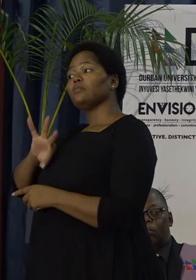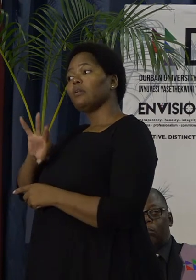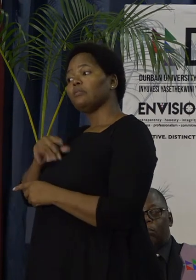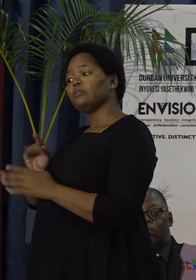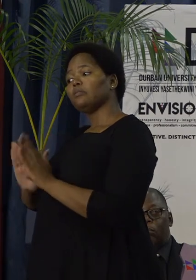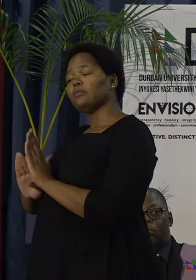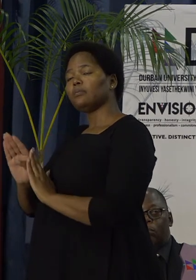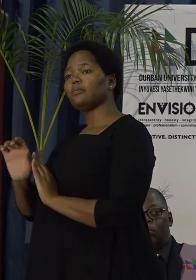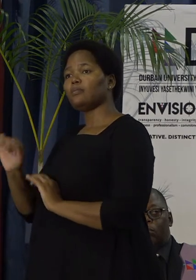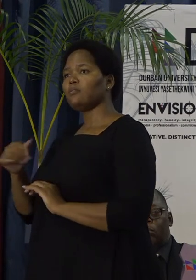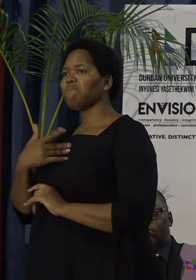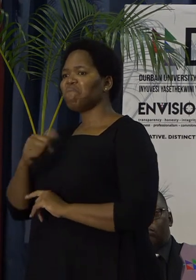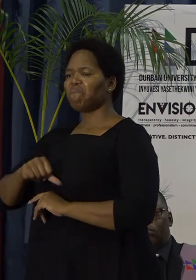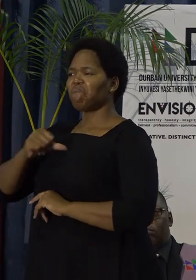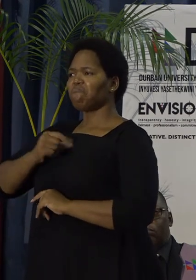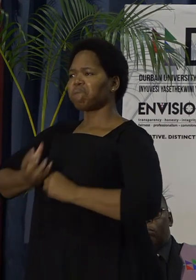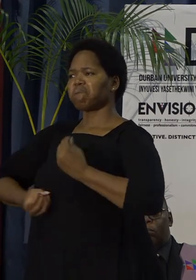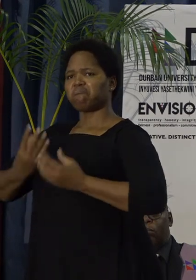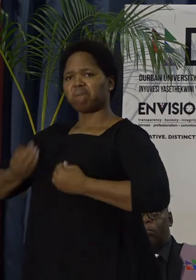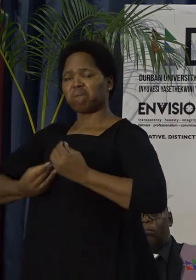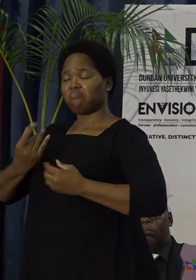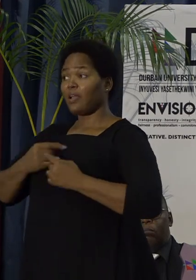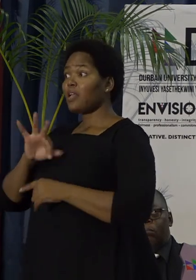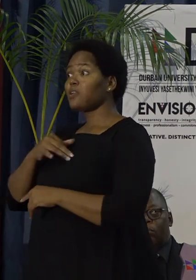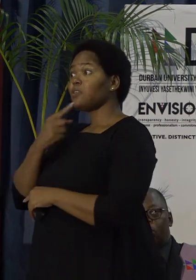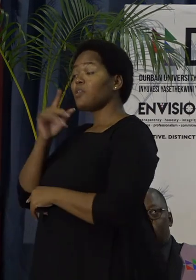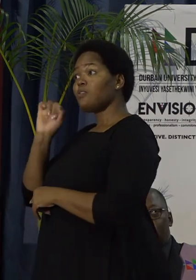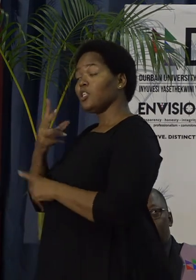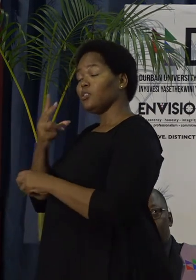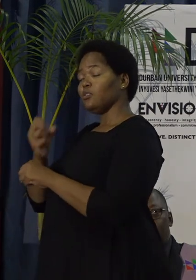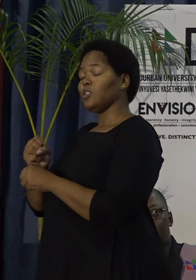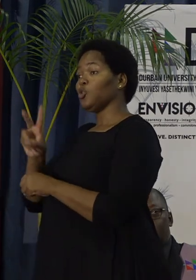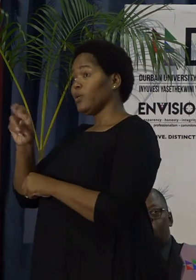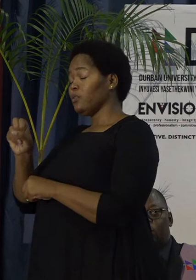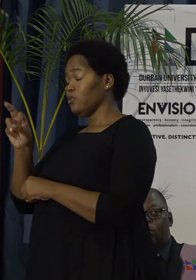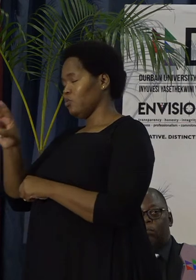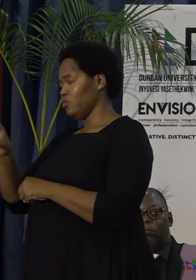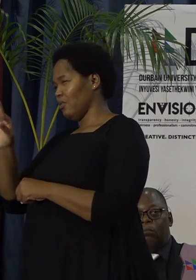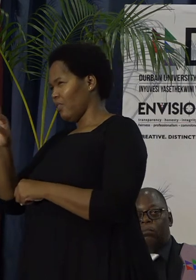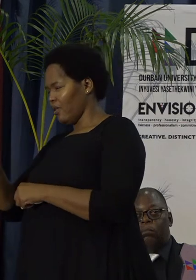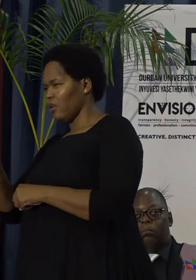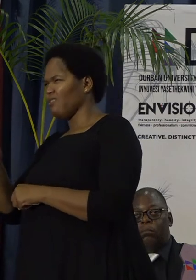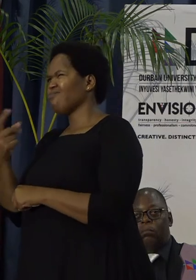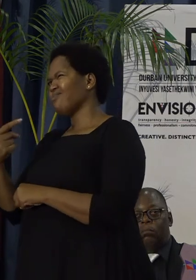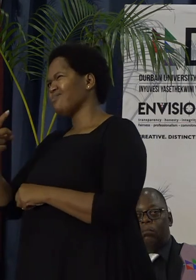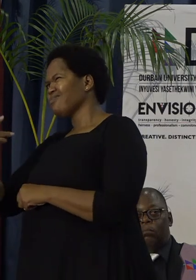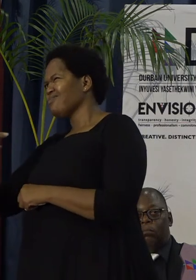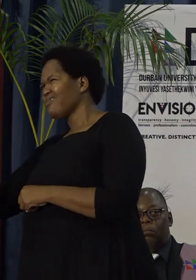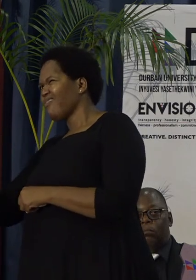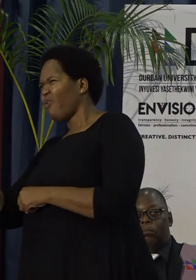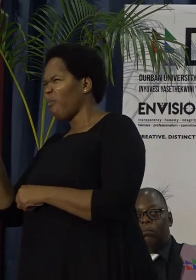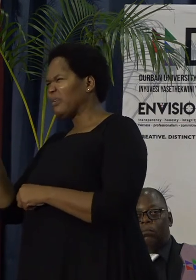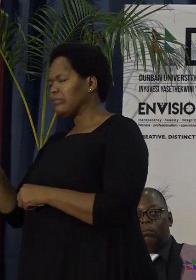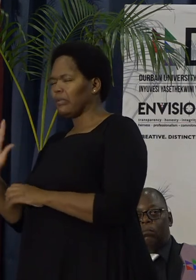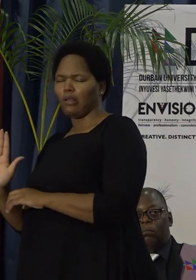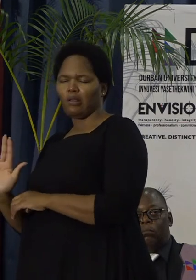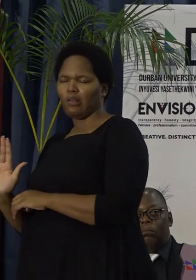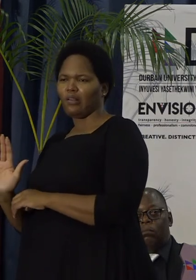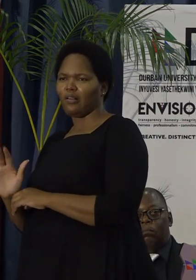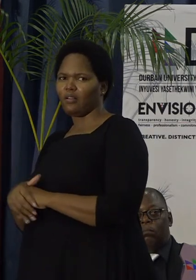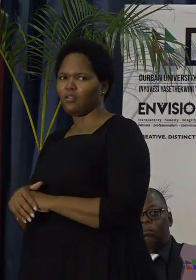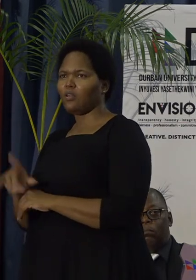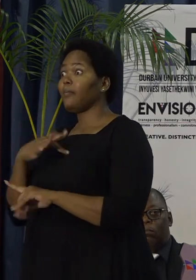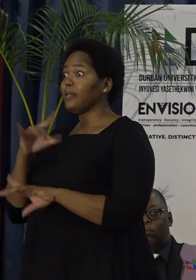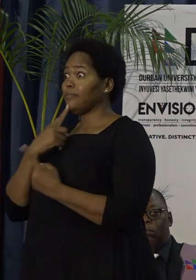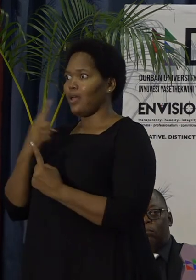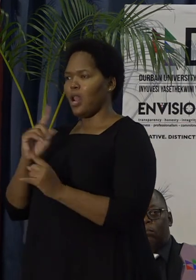Inasmuch as I'm boasting that our salary increase for 2023 is not 1, 2, 3, 4, I'm